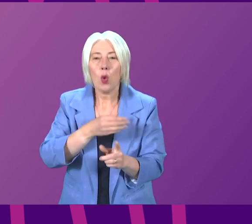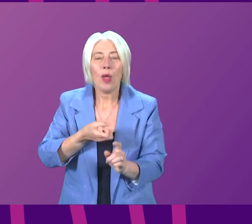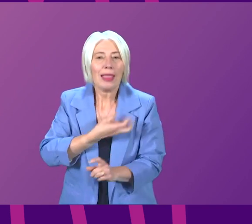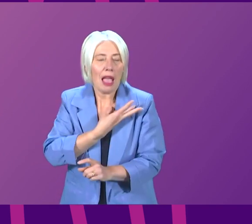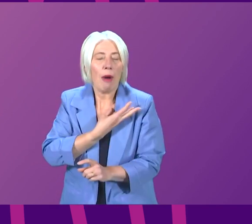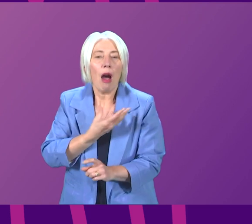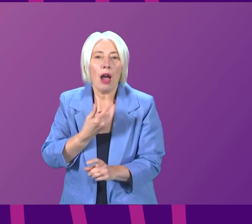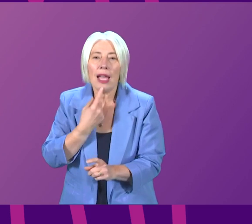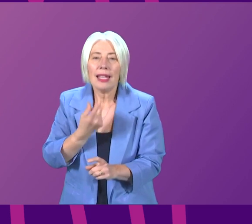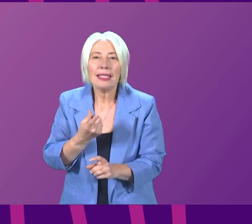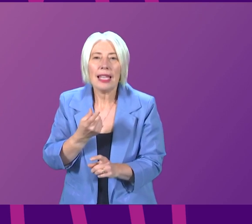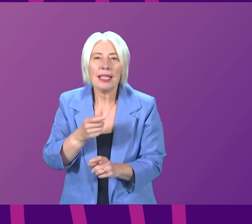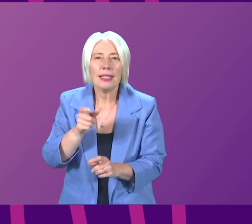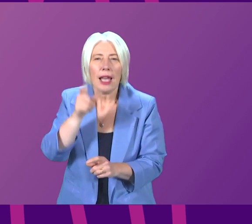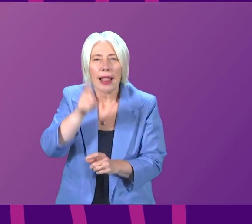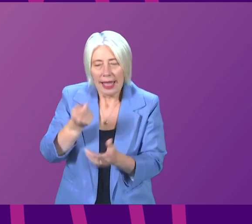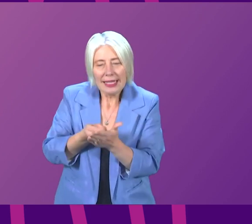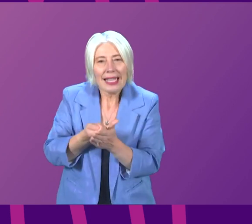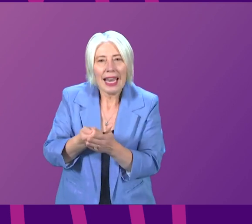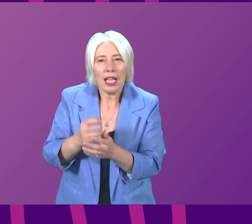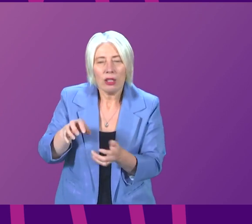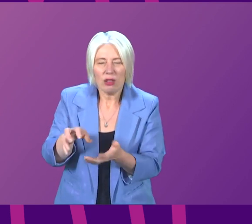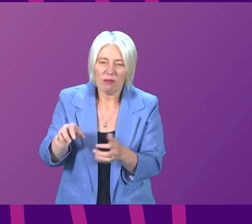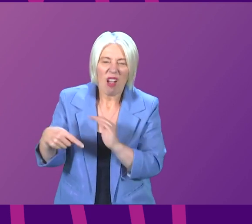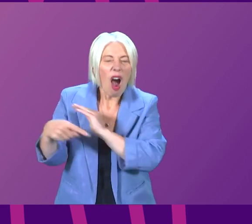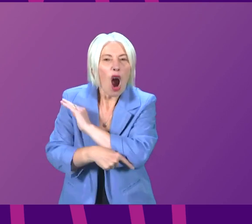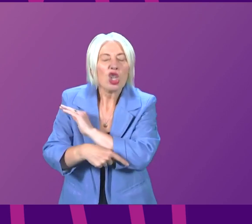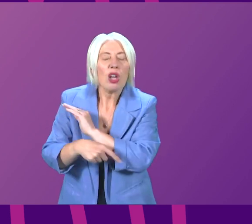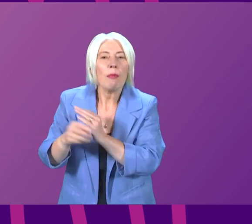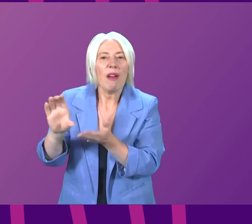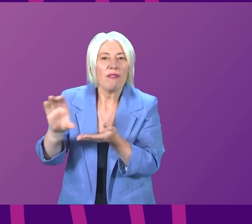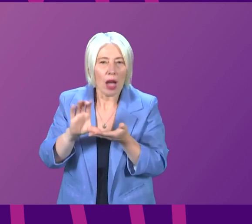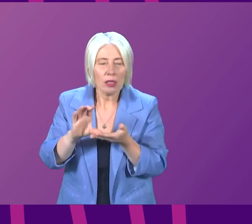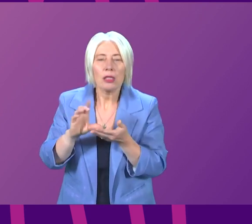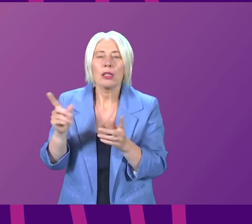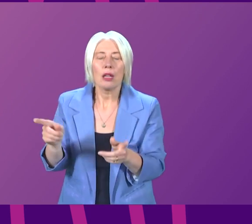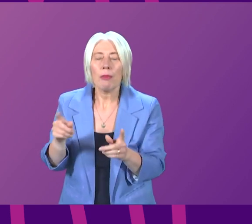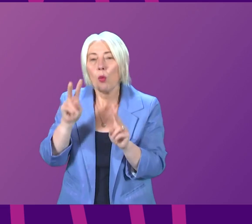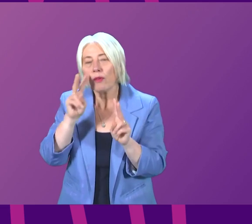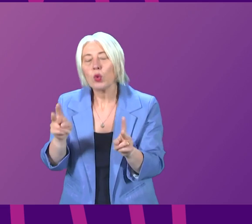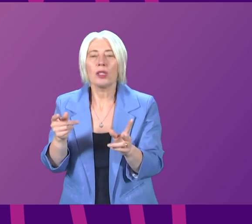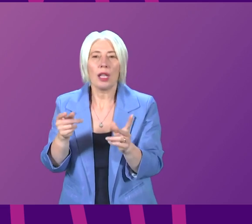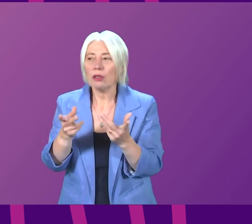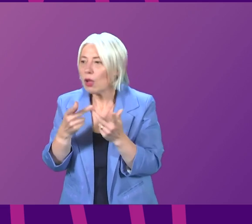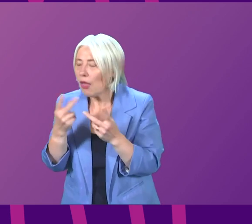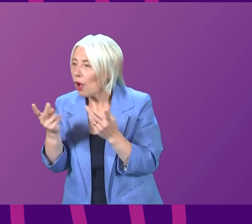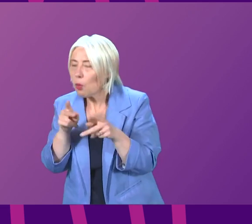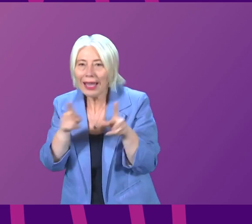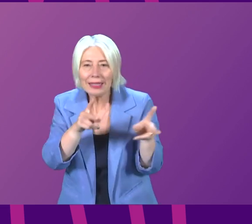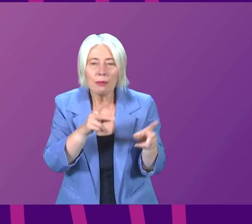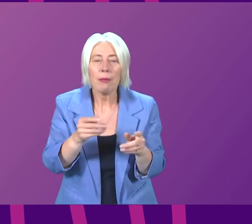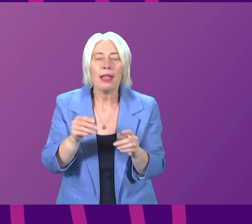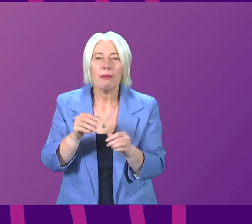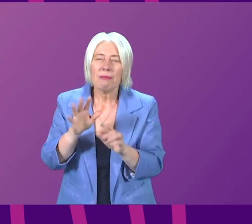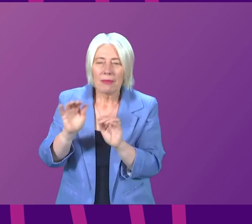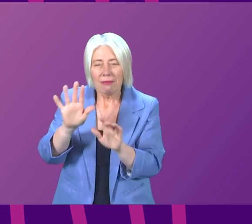be in the tenant hardship fund, but we've doubled the fuel and security fund. We have committed to increasing the budget for discretionary housing